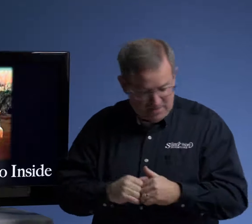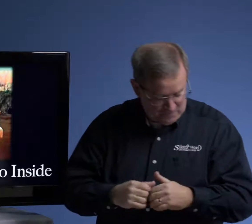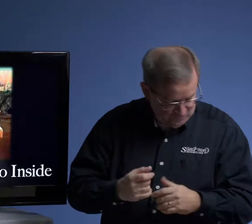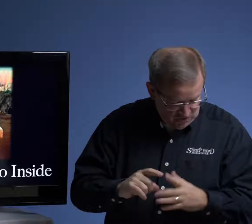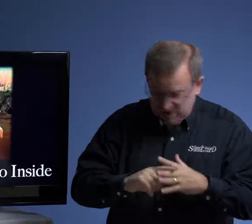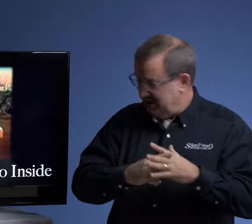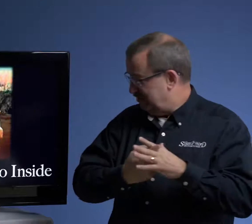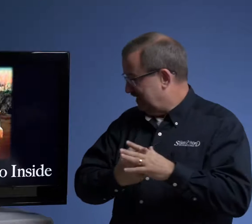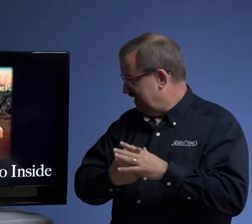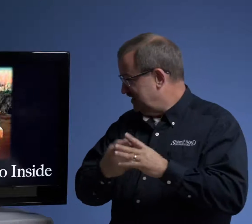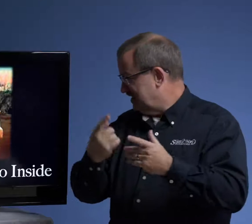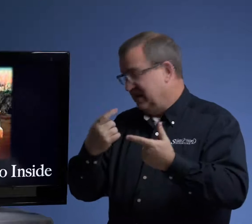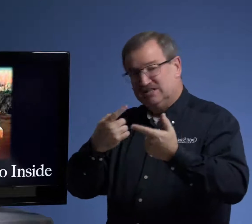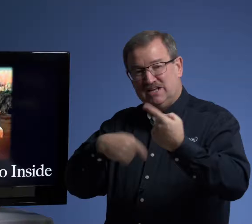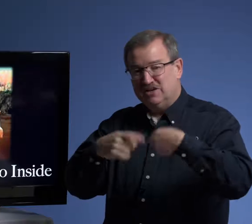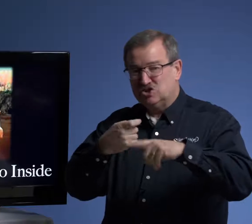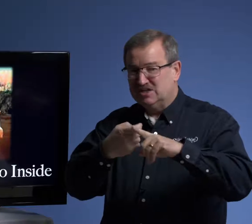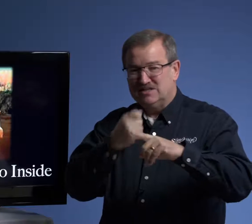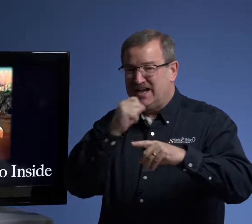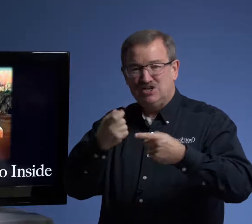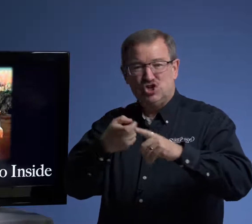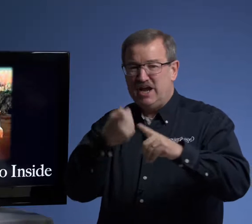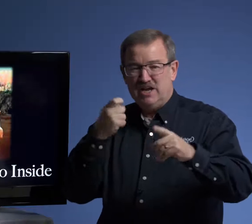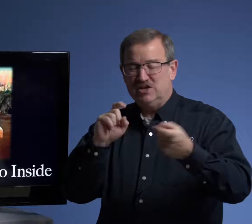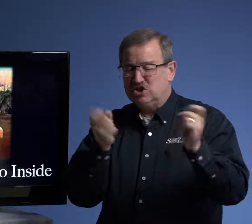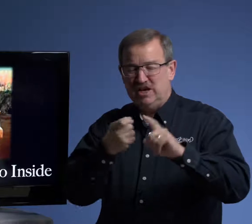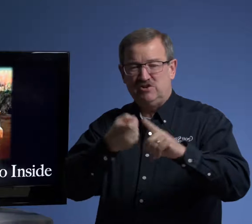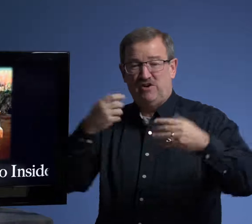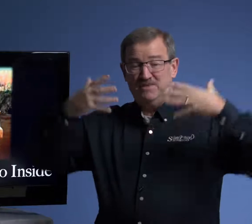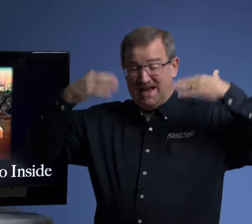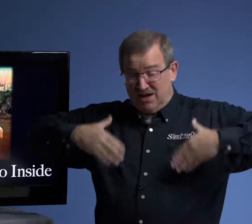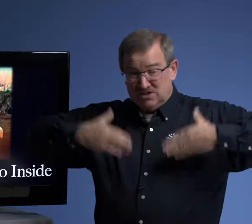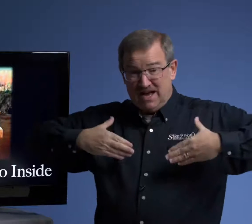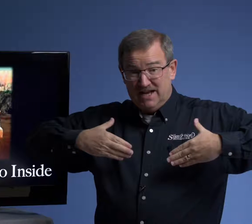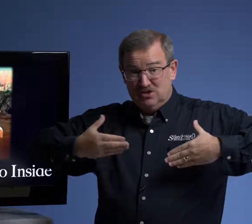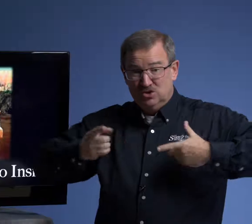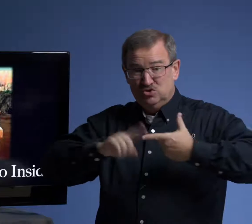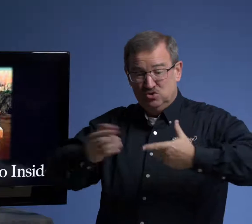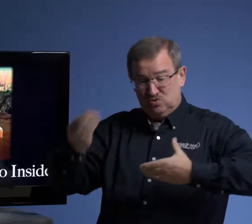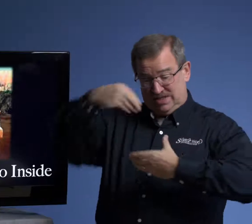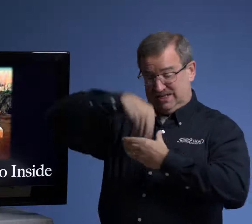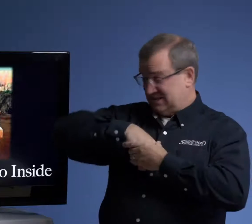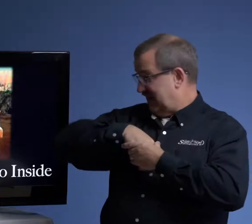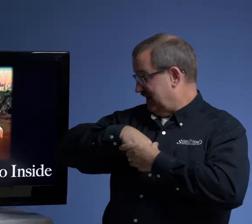happen? Well, it begins, it's not a, it's not a chain, a change from the outside to the inside.